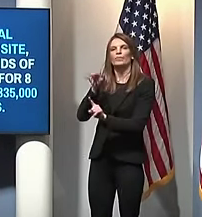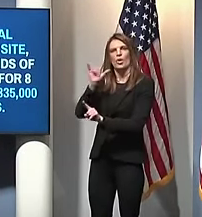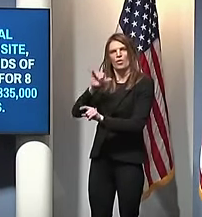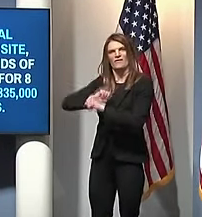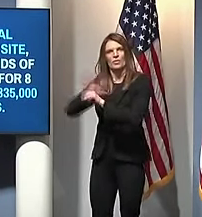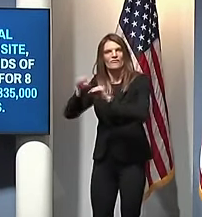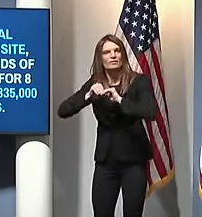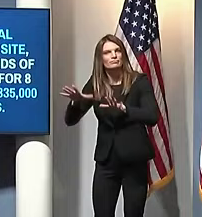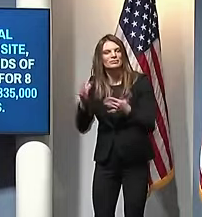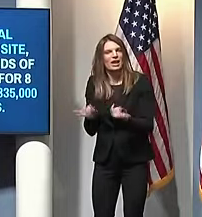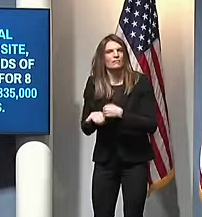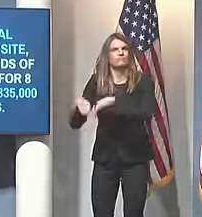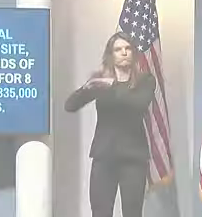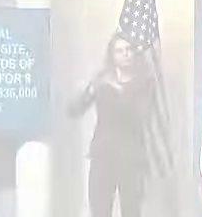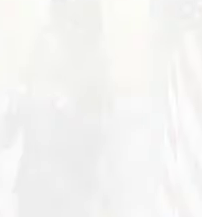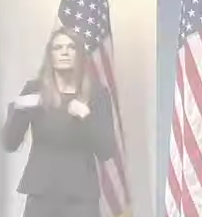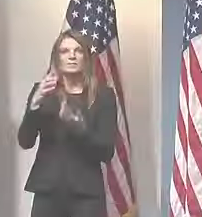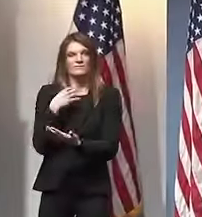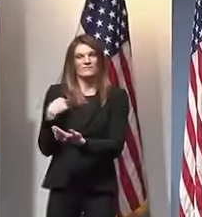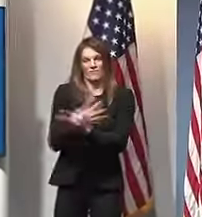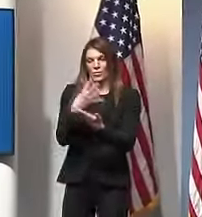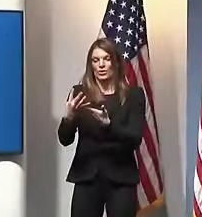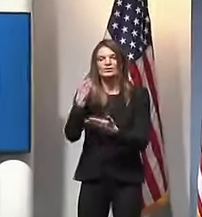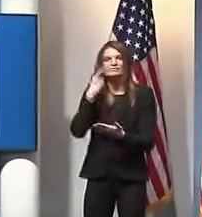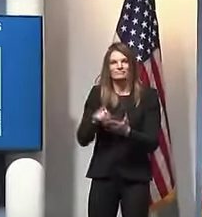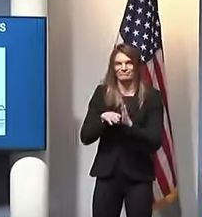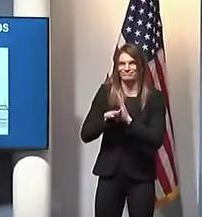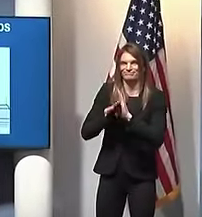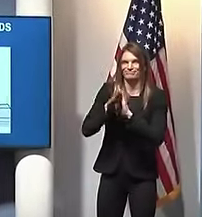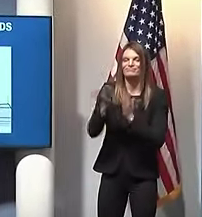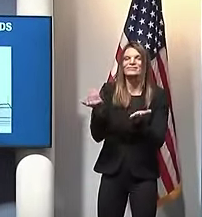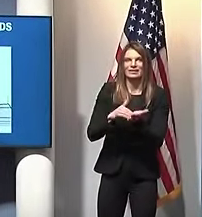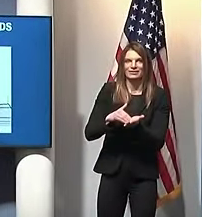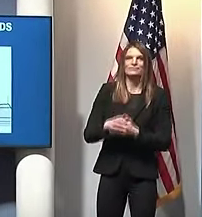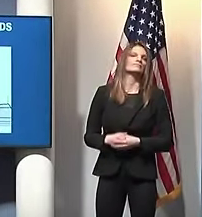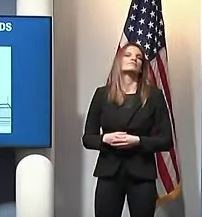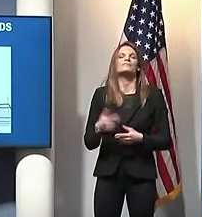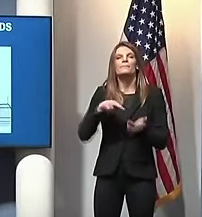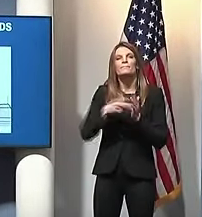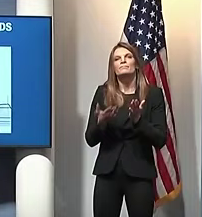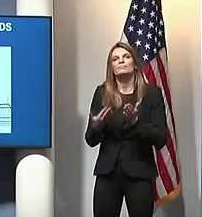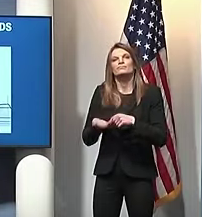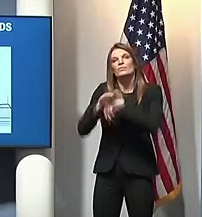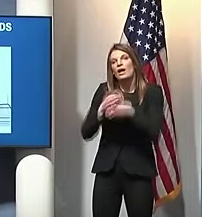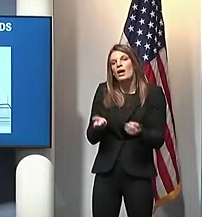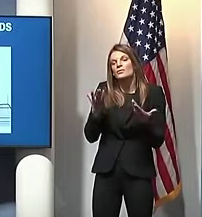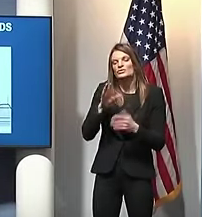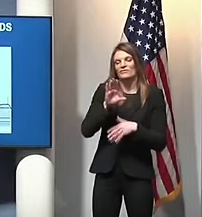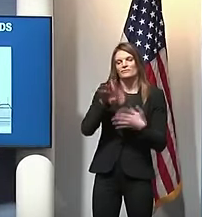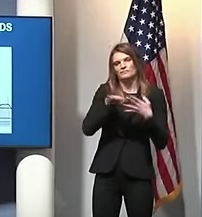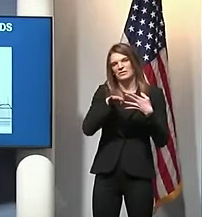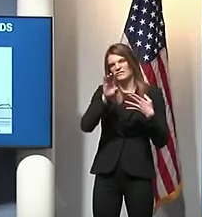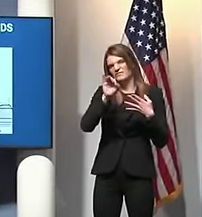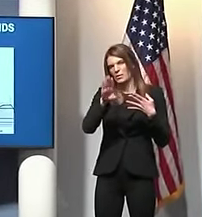Cases have been rising since late February. Case rates have increased 77% since mid-February